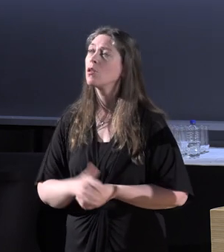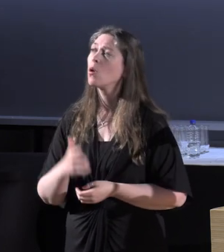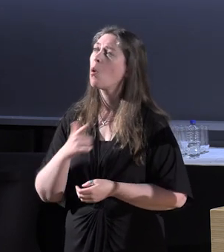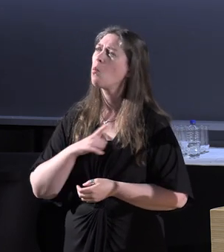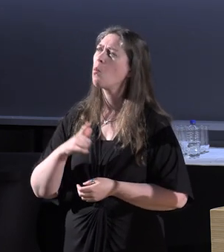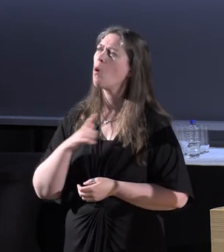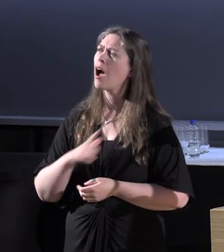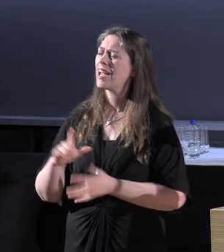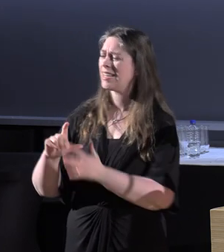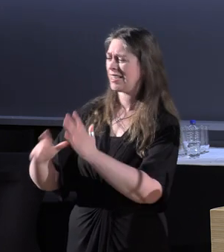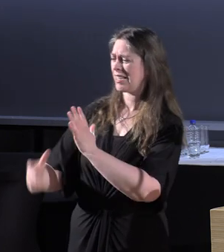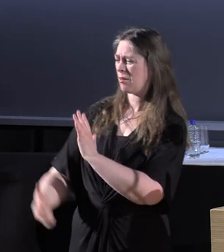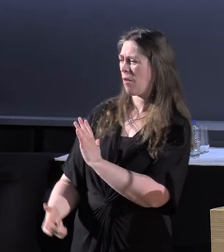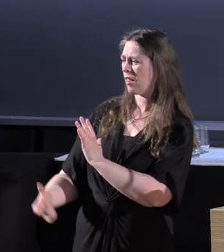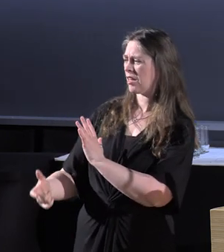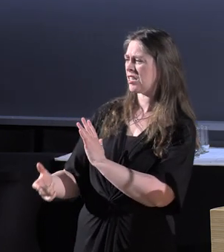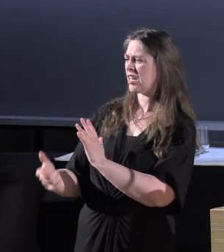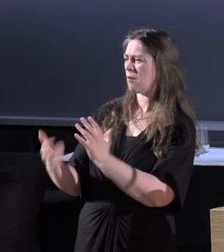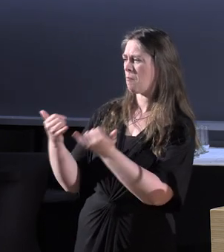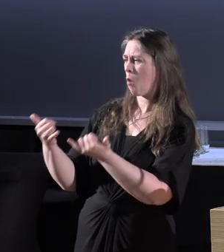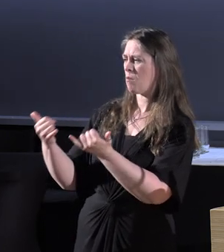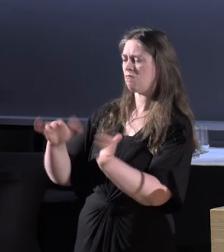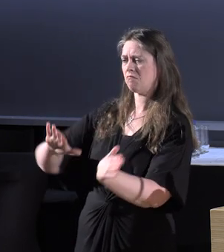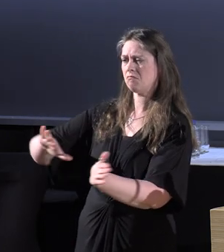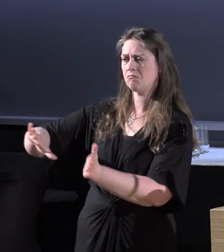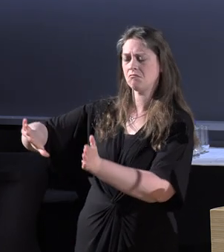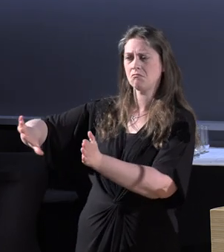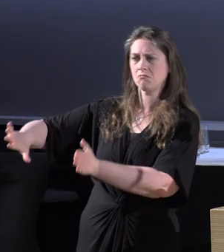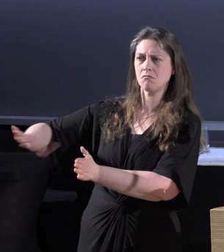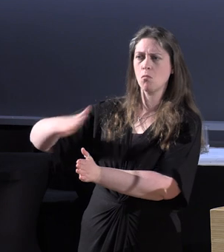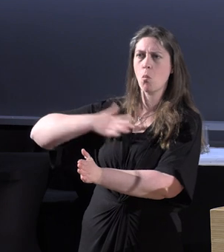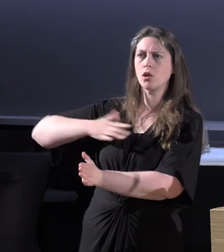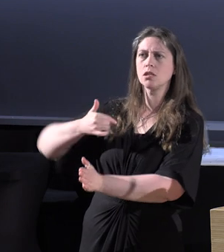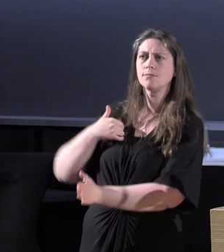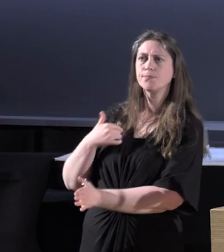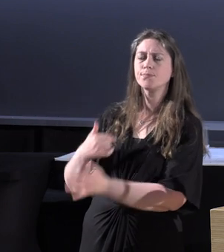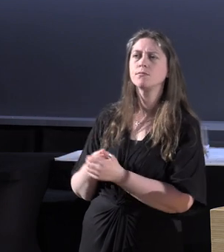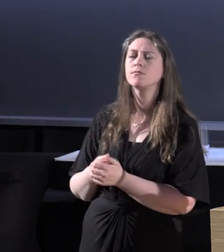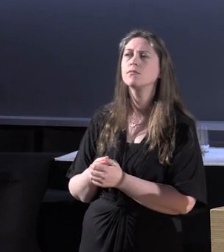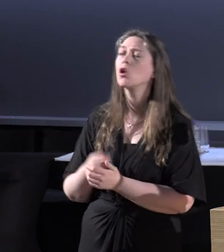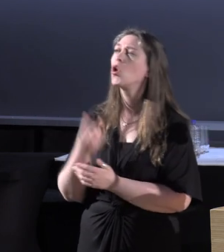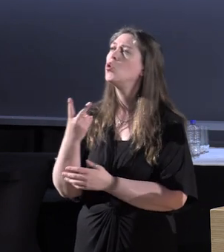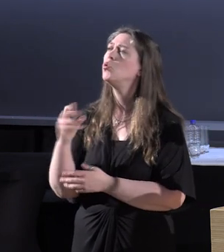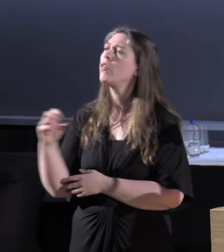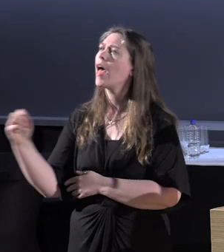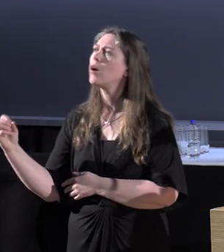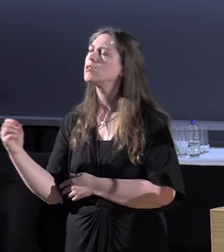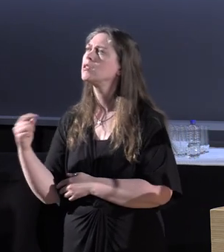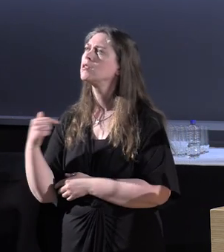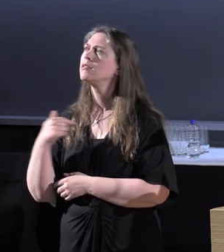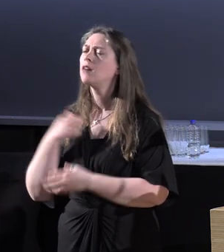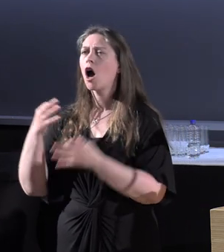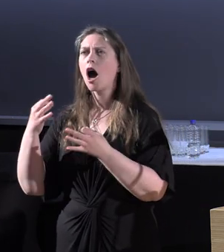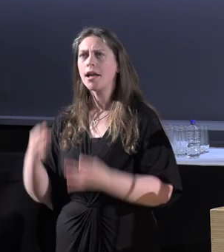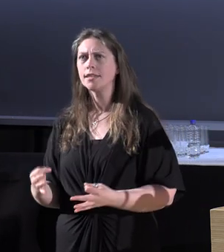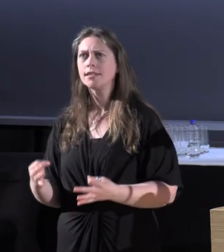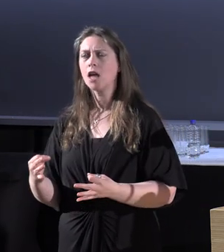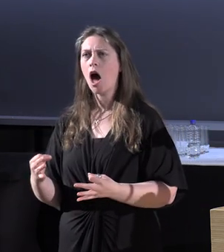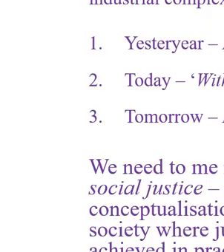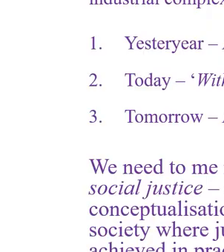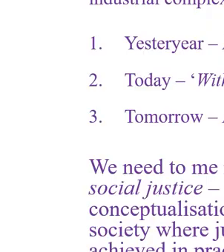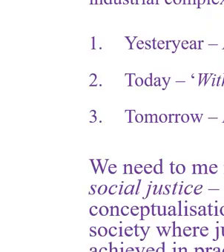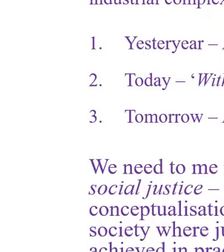stay away from the disability moment. And so, in 2000, I decided to come out to the